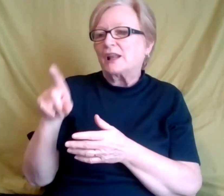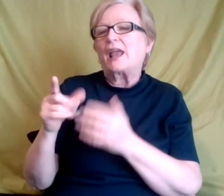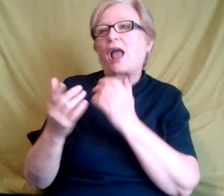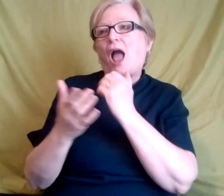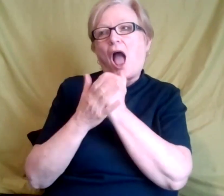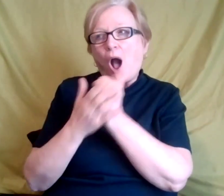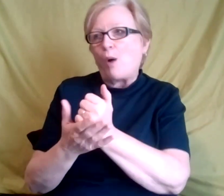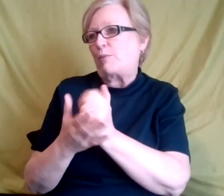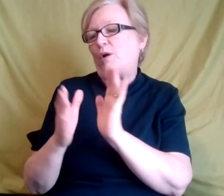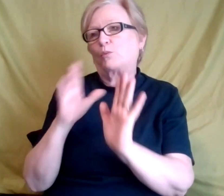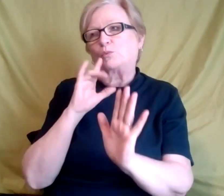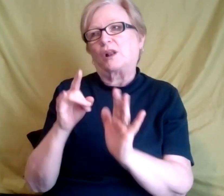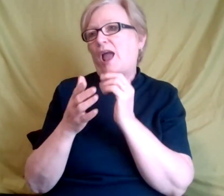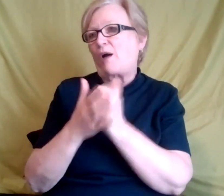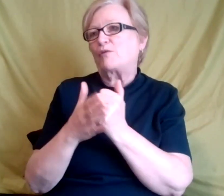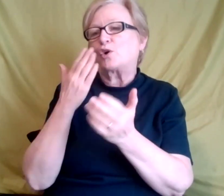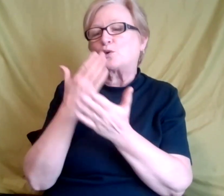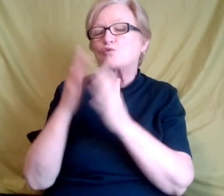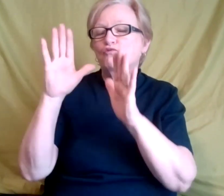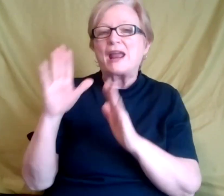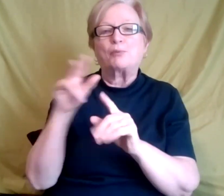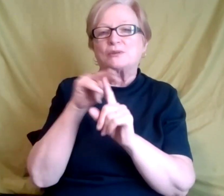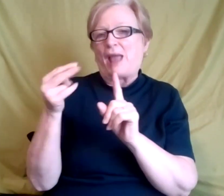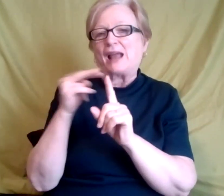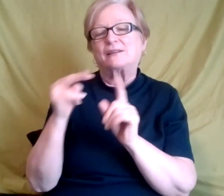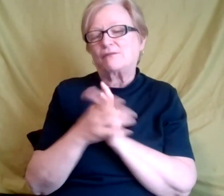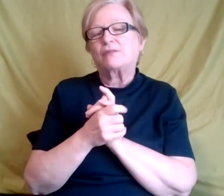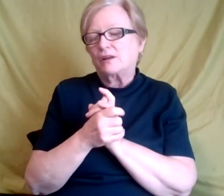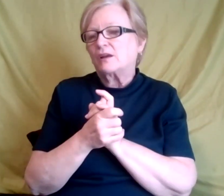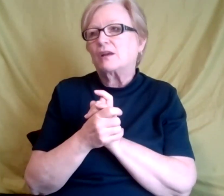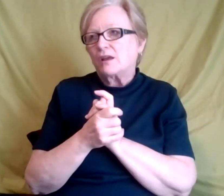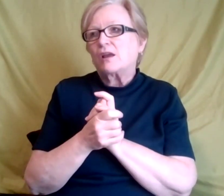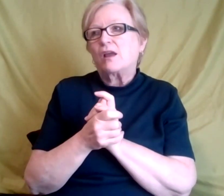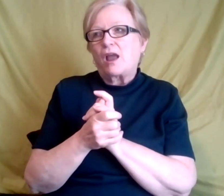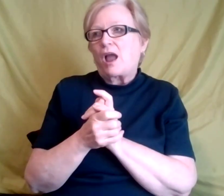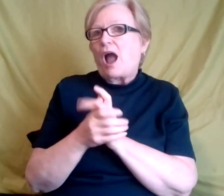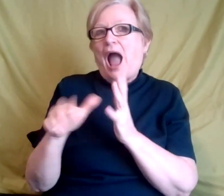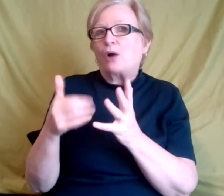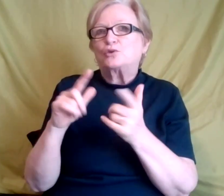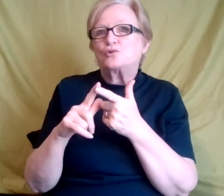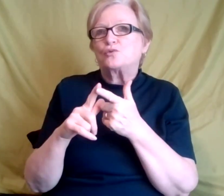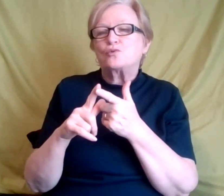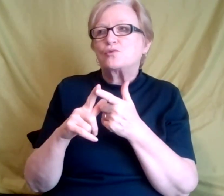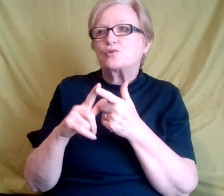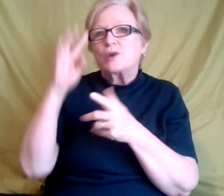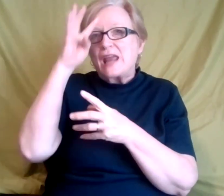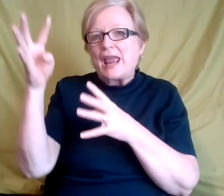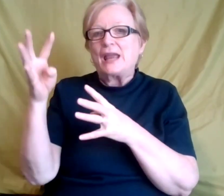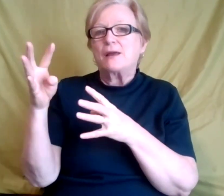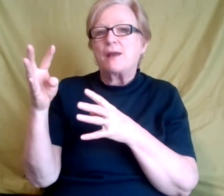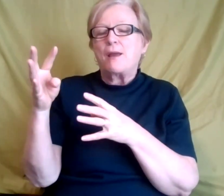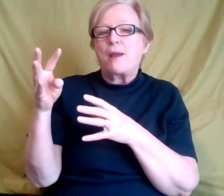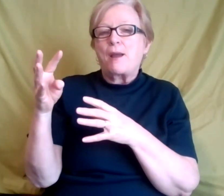and give really a great perspective on, you know, how to, to, to really create an inclusive, um,